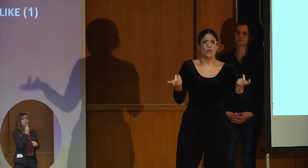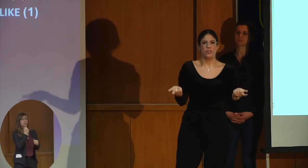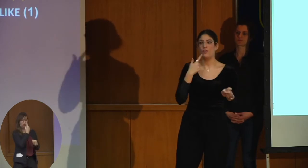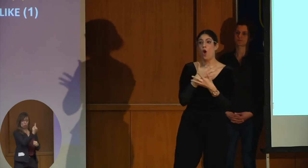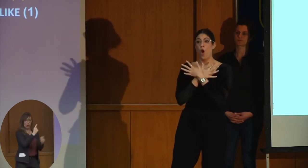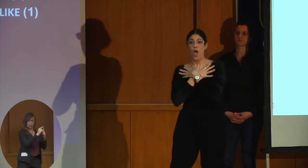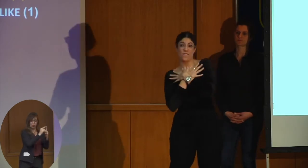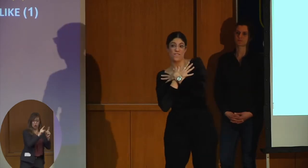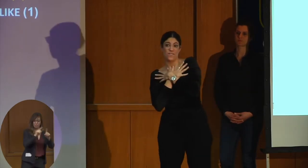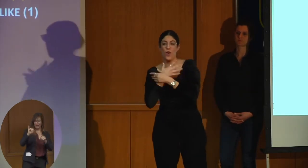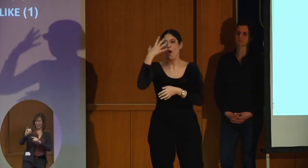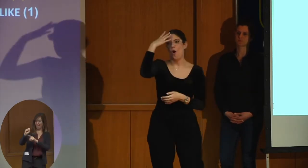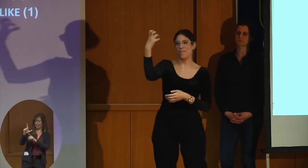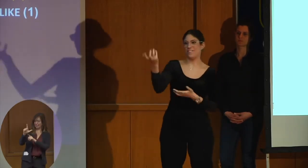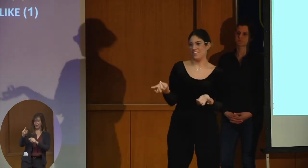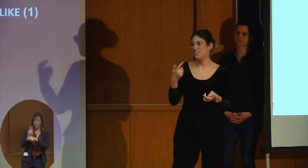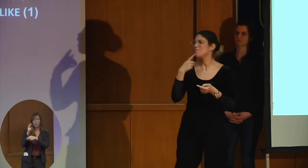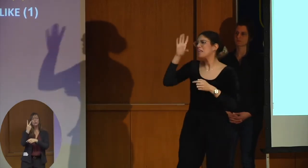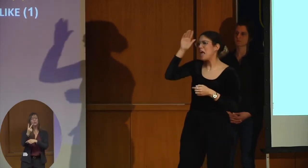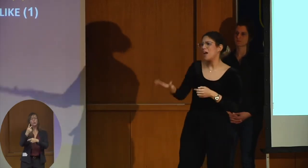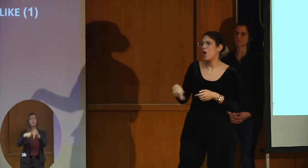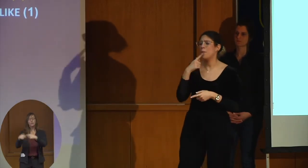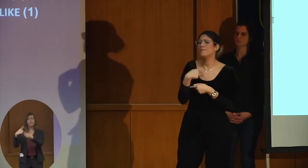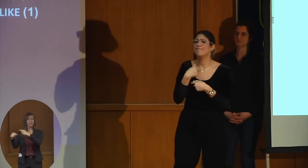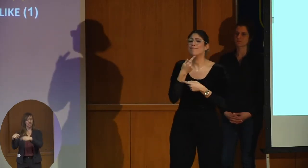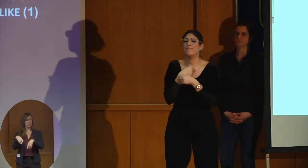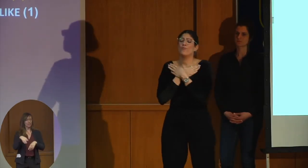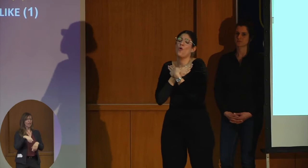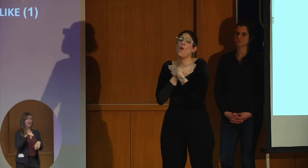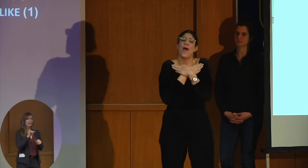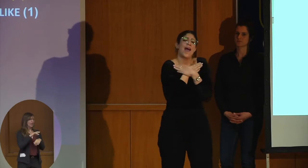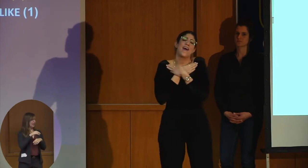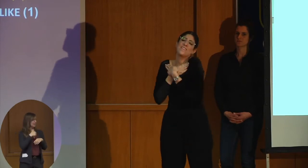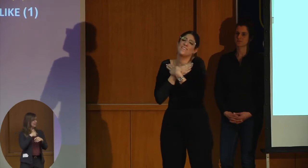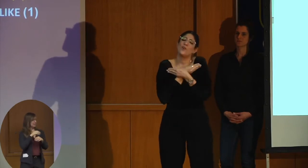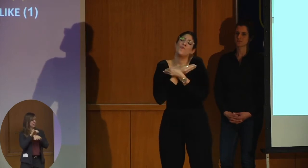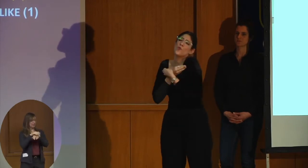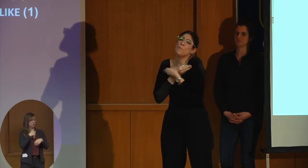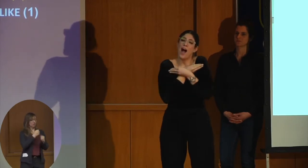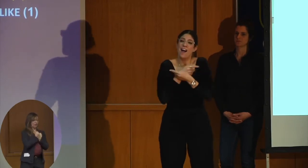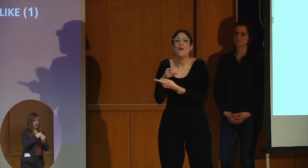ISL, you have two, as in English, you have love and like. A child says, I love